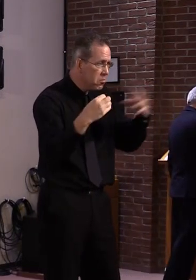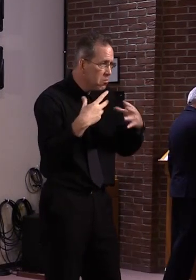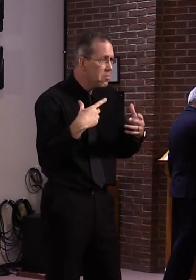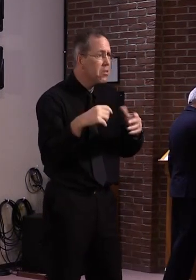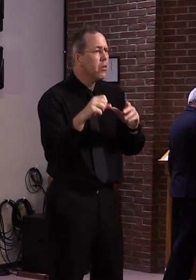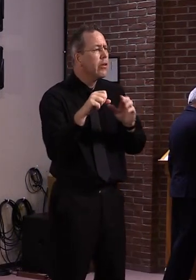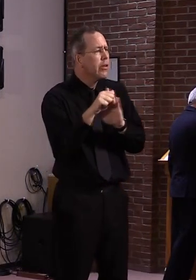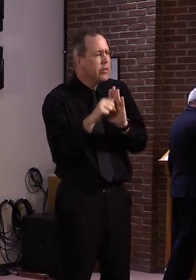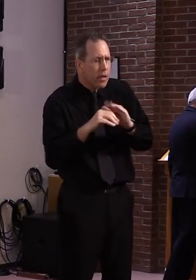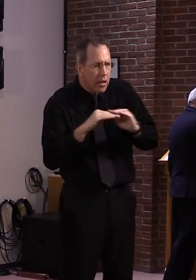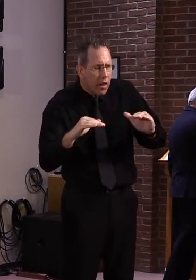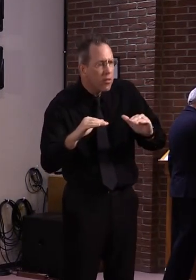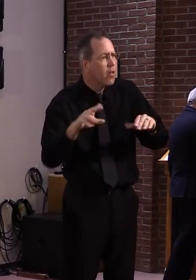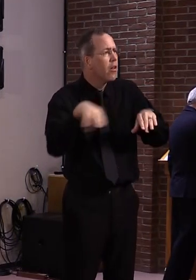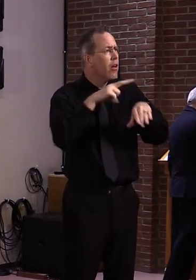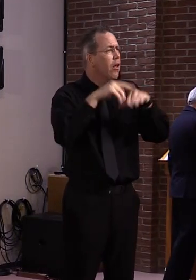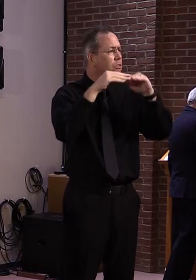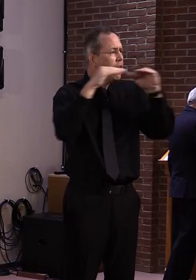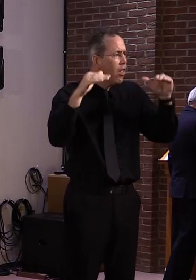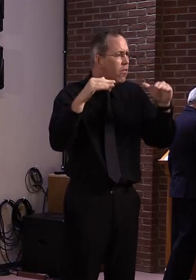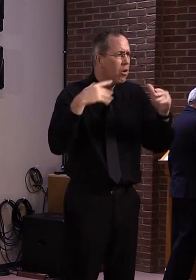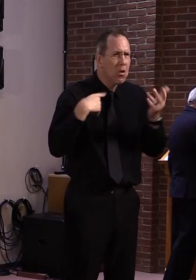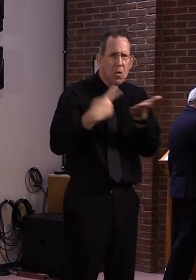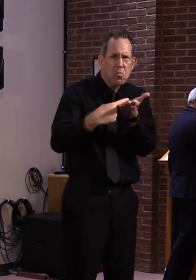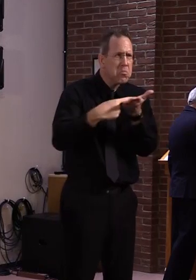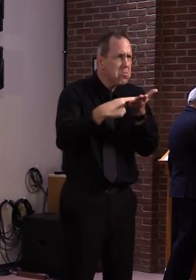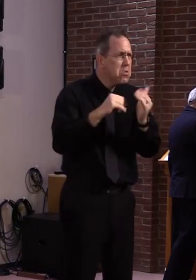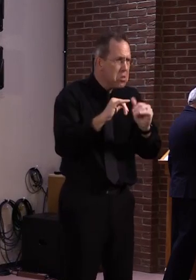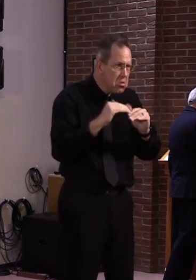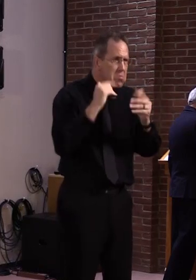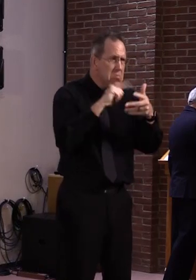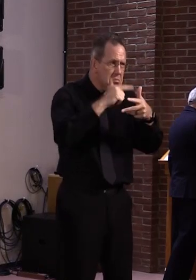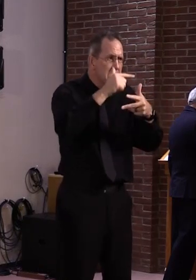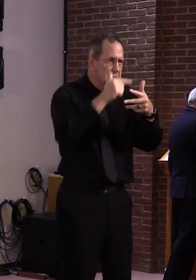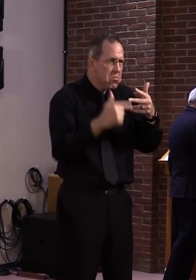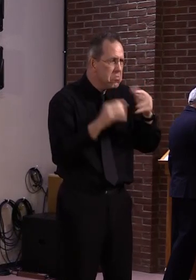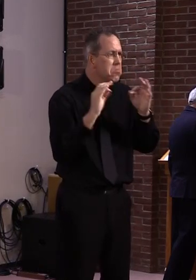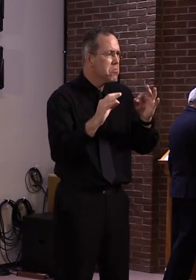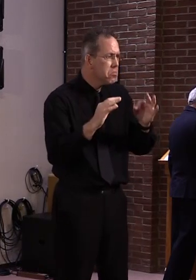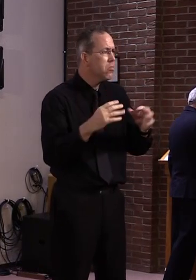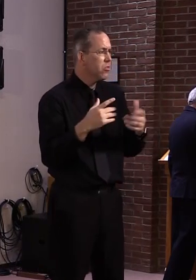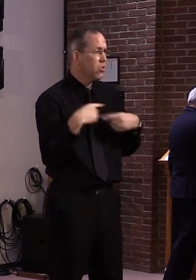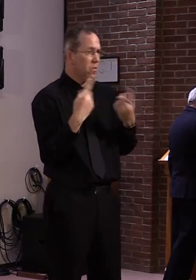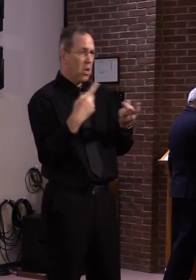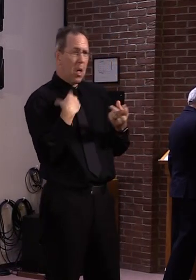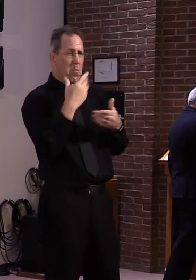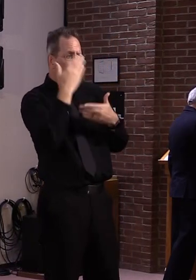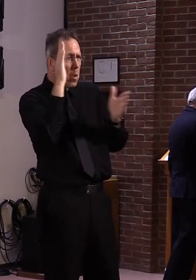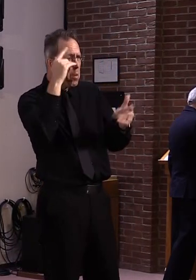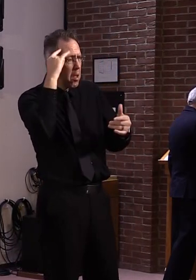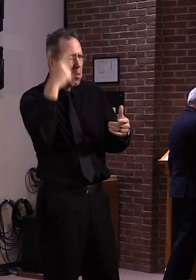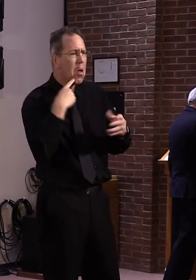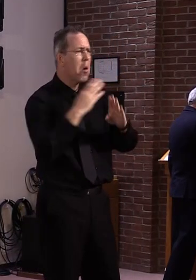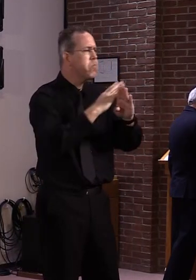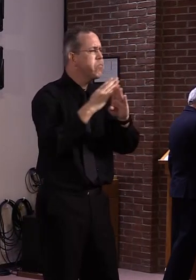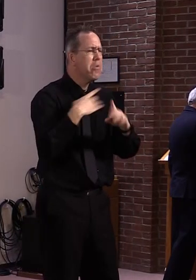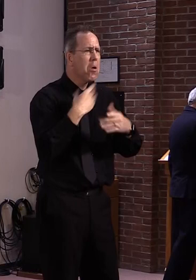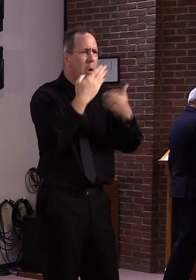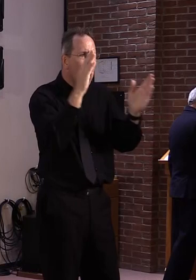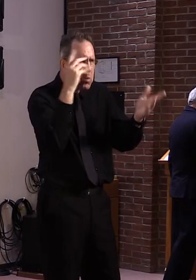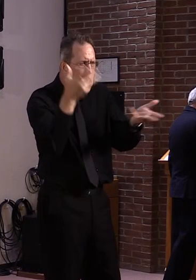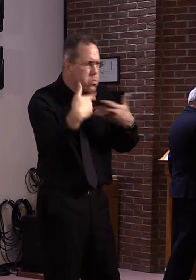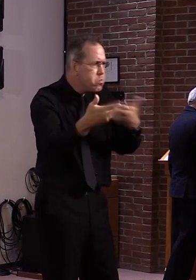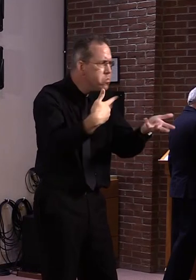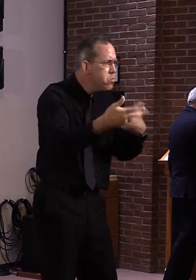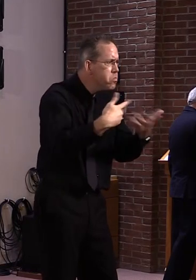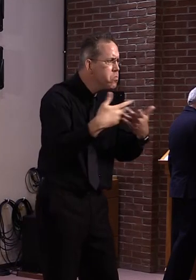and I'm certainly interested in working with school districts, you know, across the state to understand how to implement the guidance. So